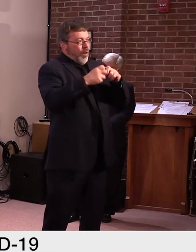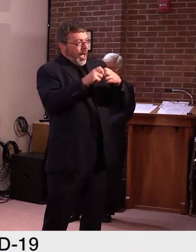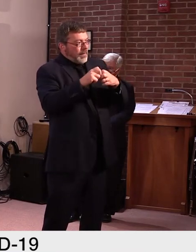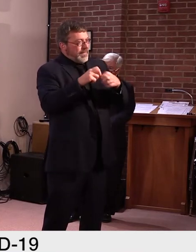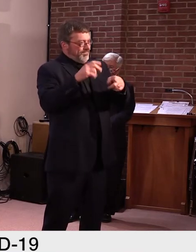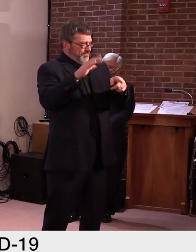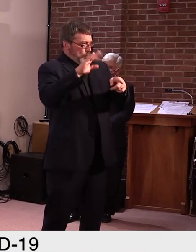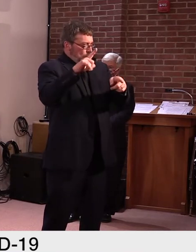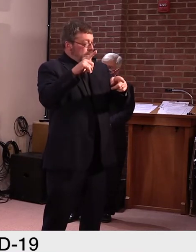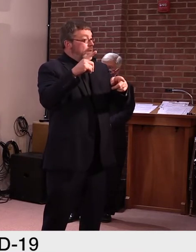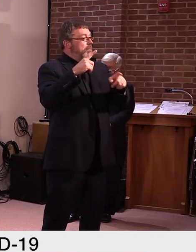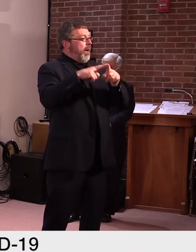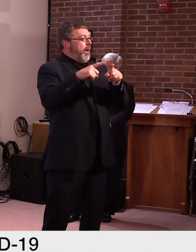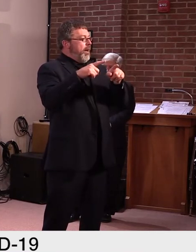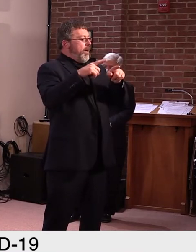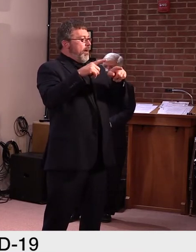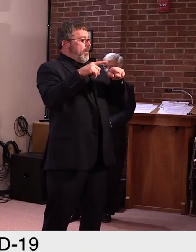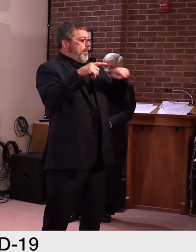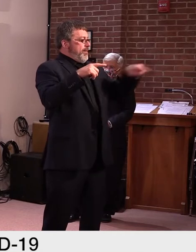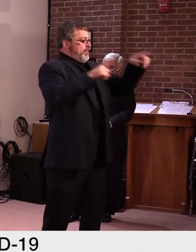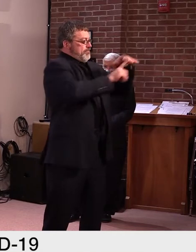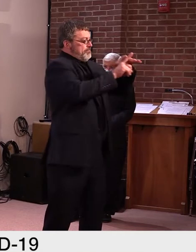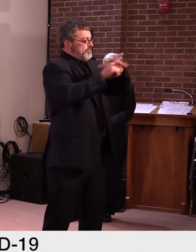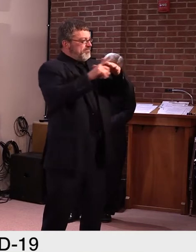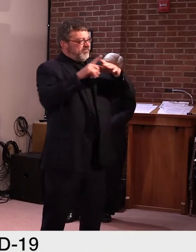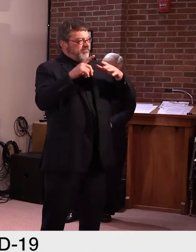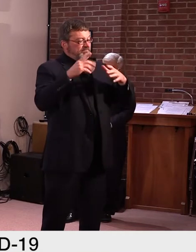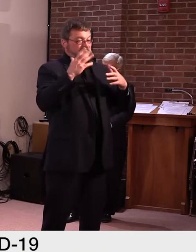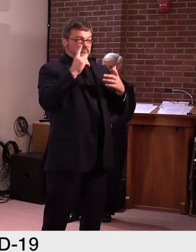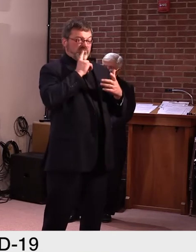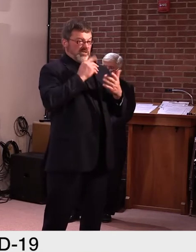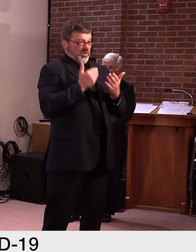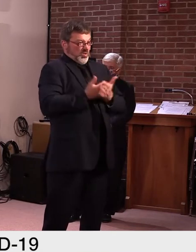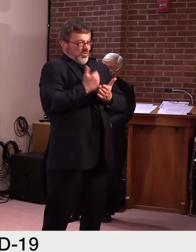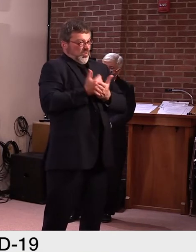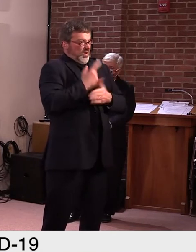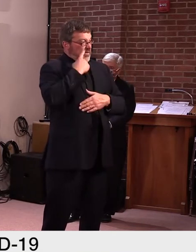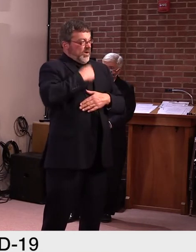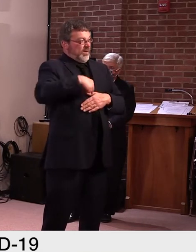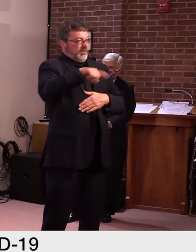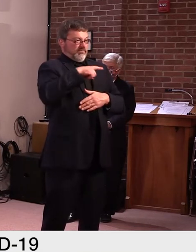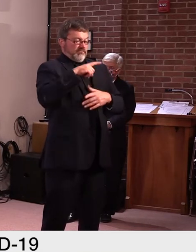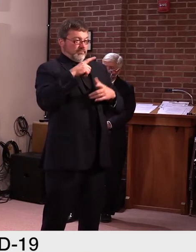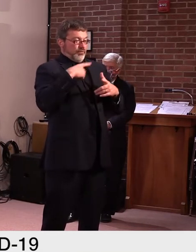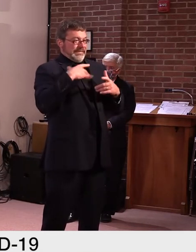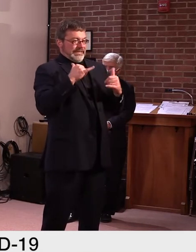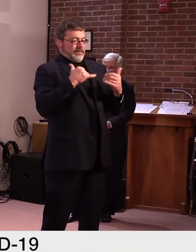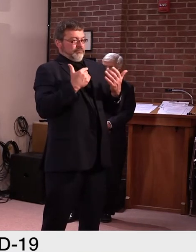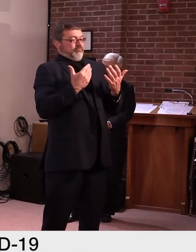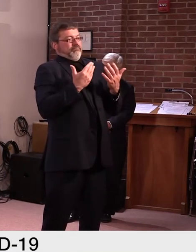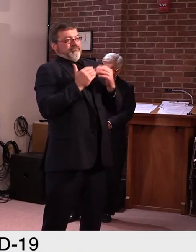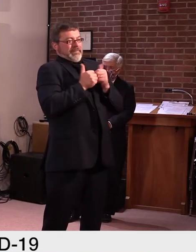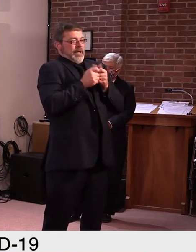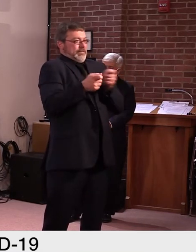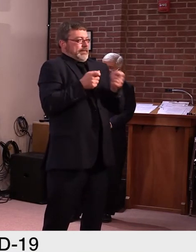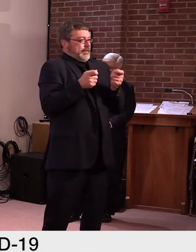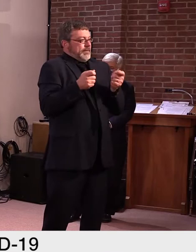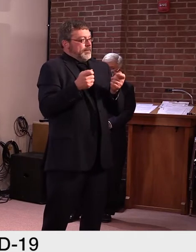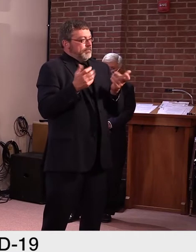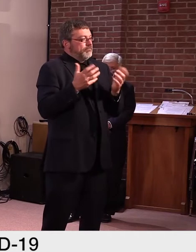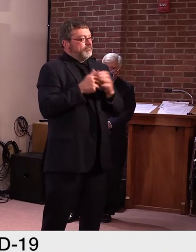this is, uh, you know, again, uncharted territory, so to speak. Um, but, uh, but I would agree we need to pay attention to this.